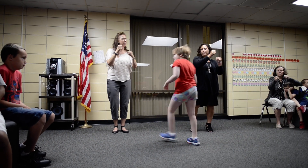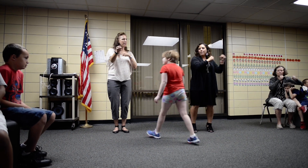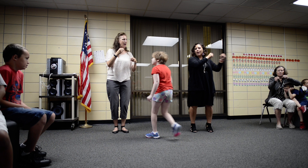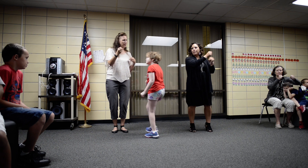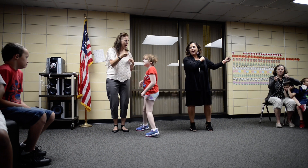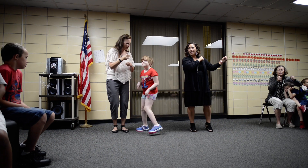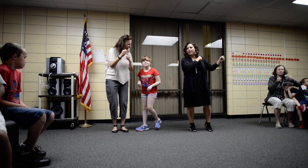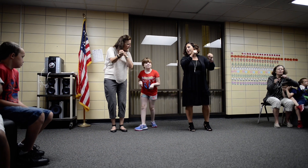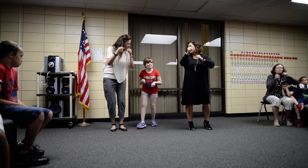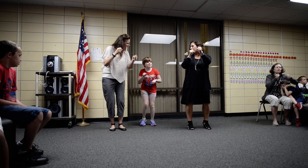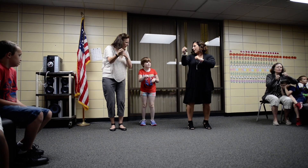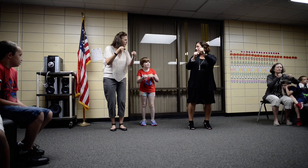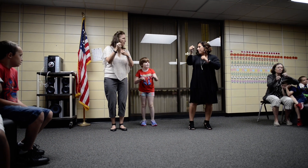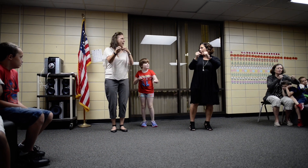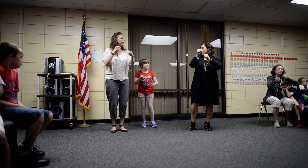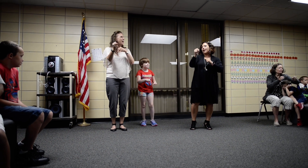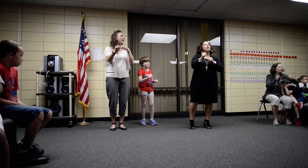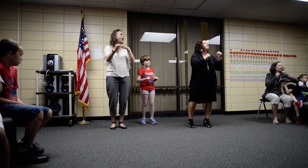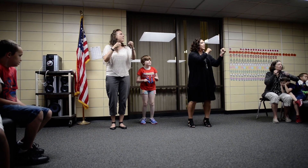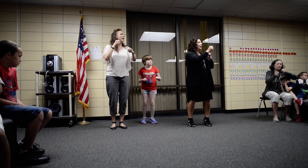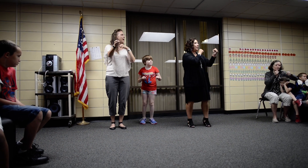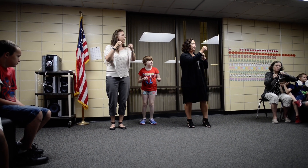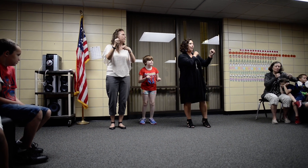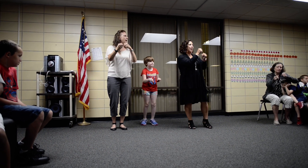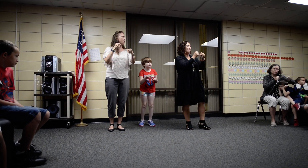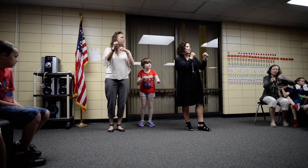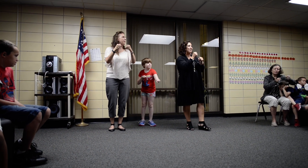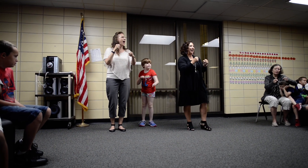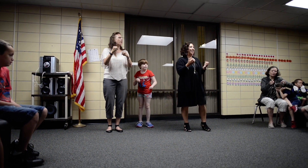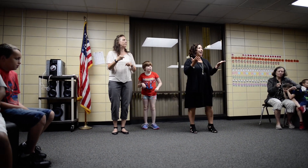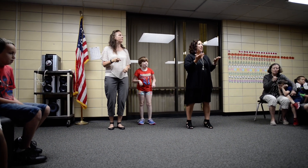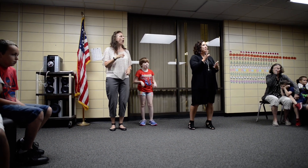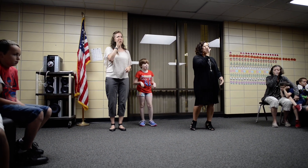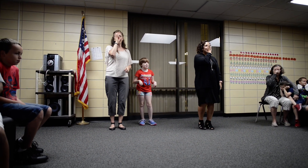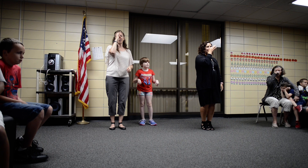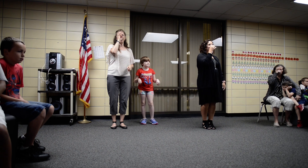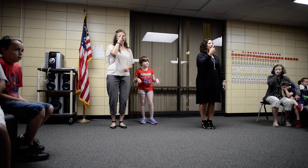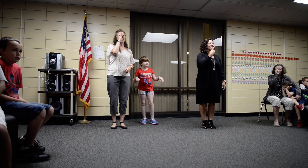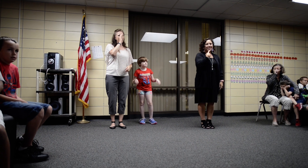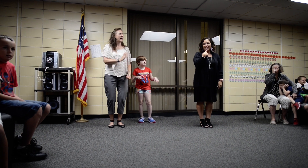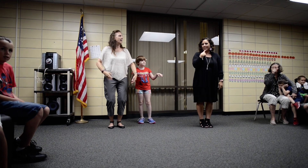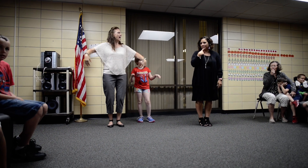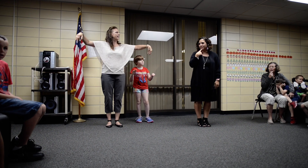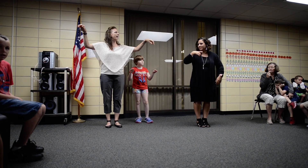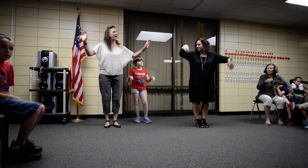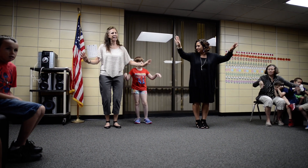mum What the fox say? Hocky-hocky-hocky